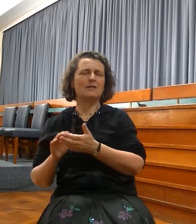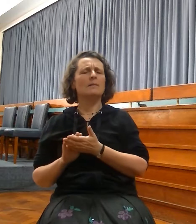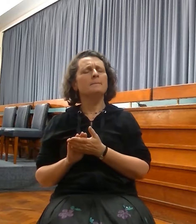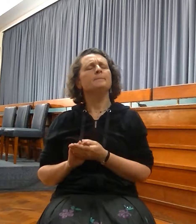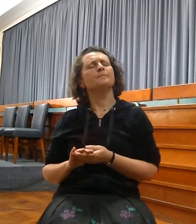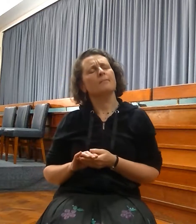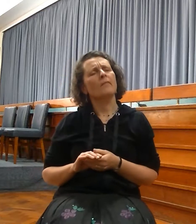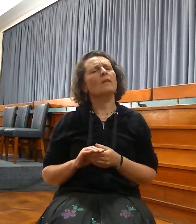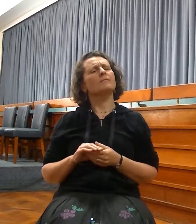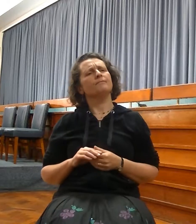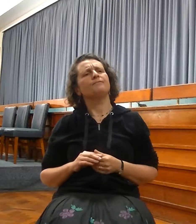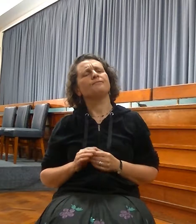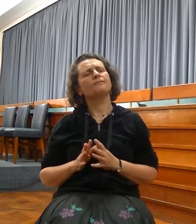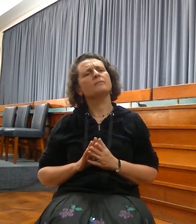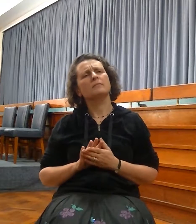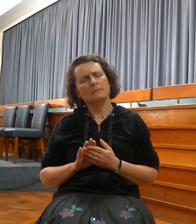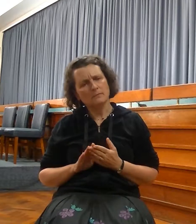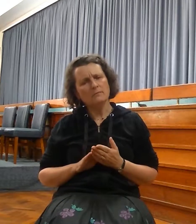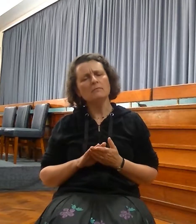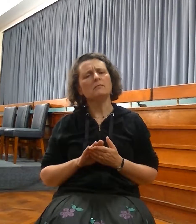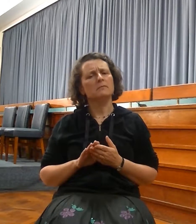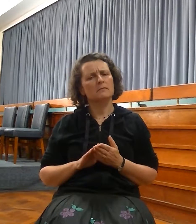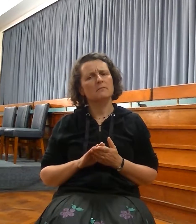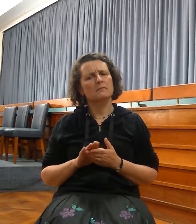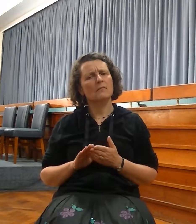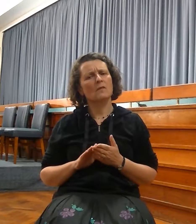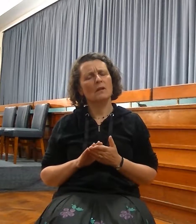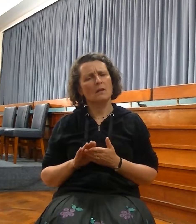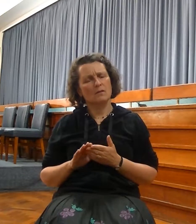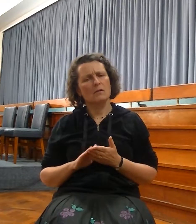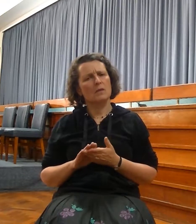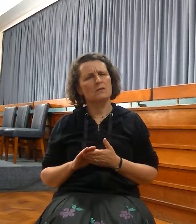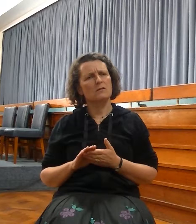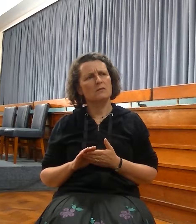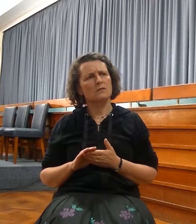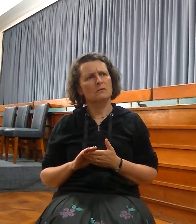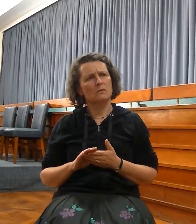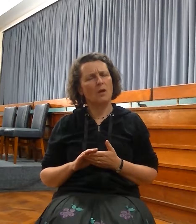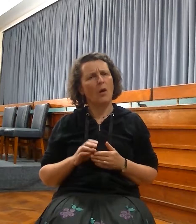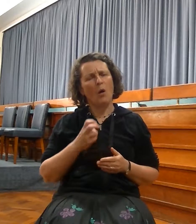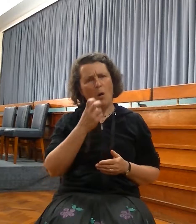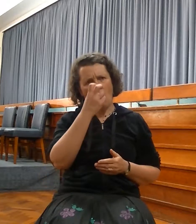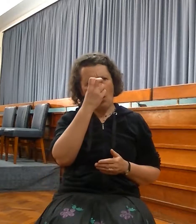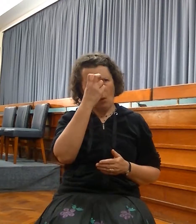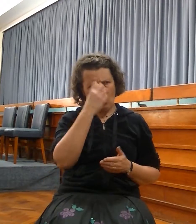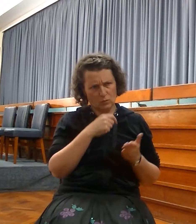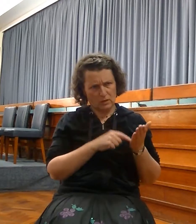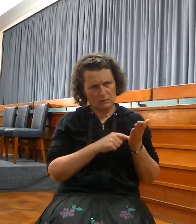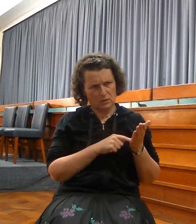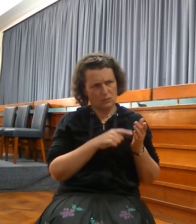it frequently uses the language of Israel. It's the house of Israel. It's the described it.